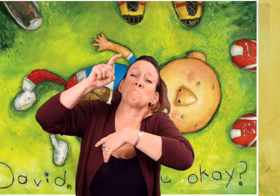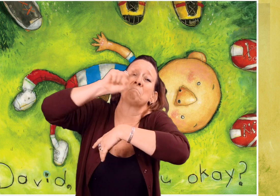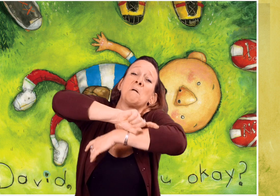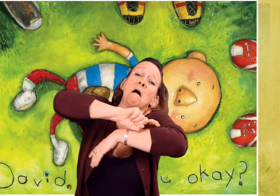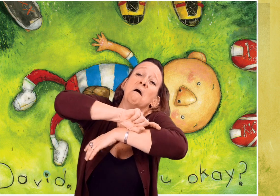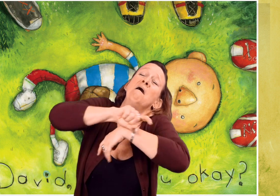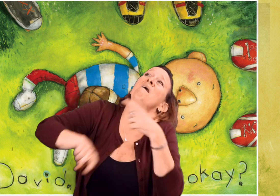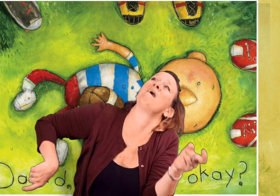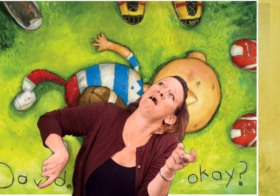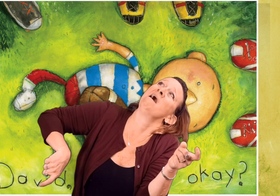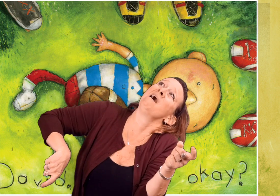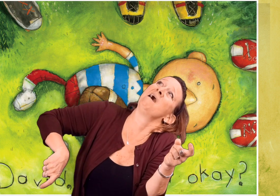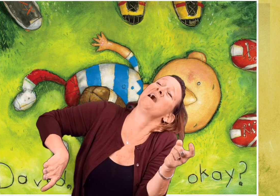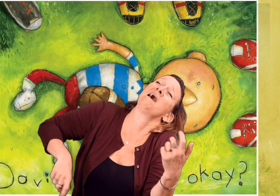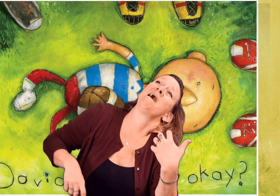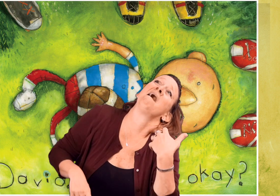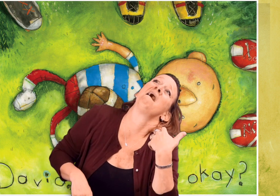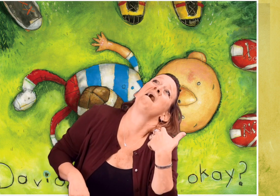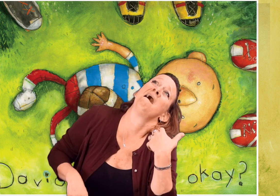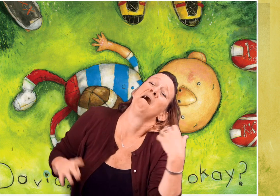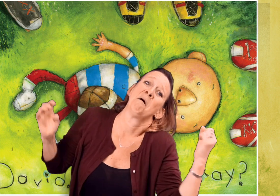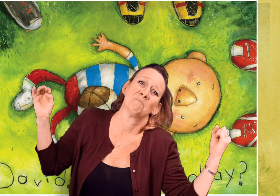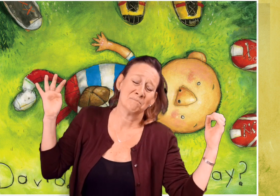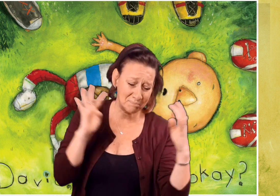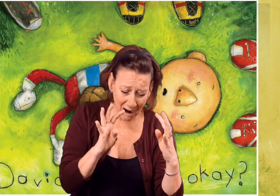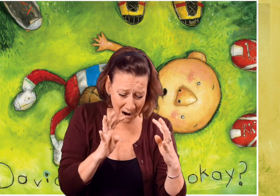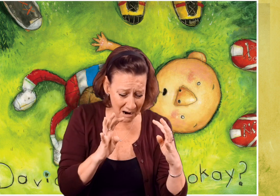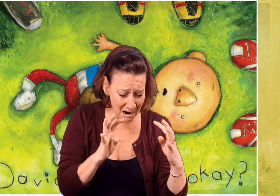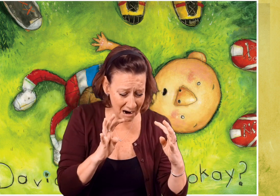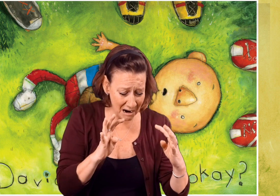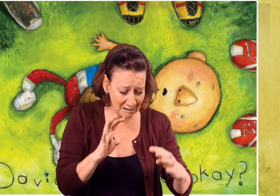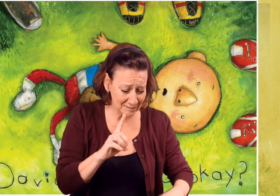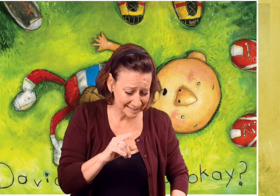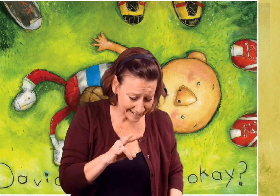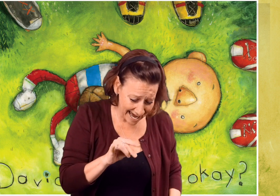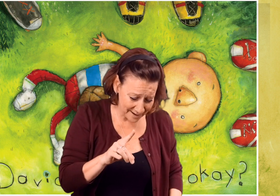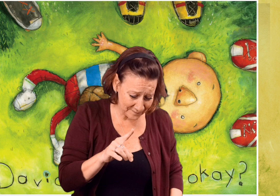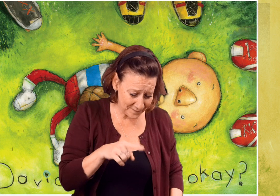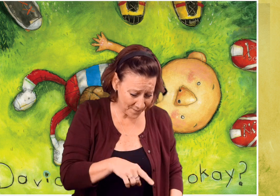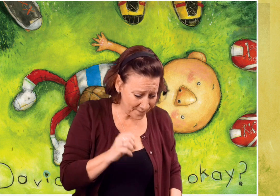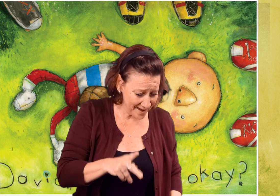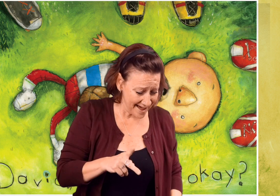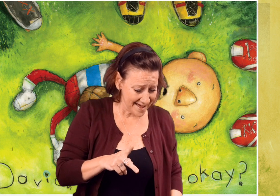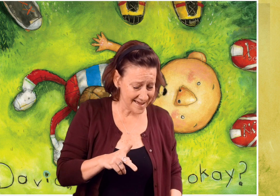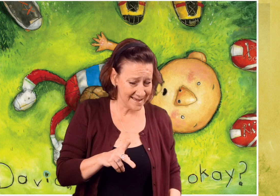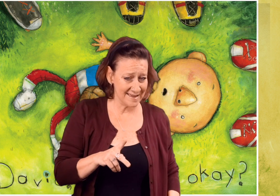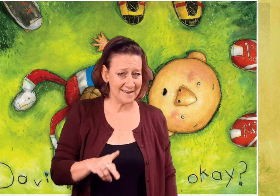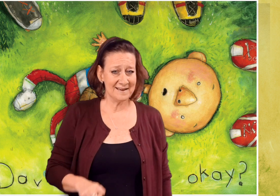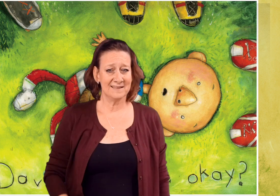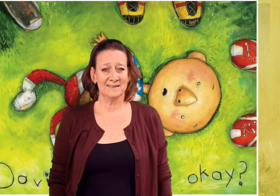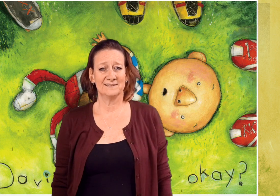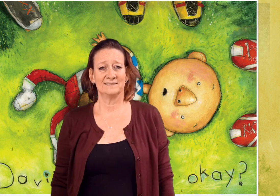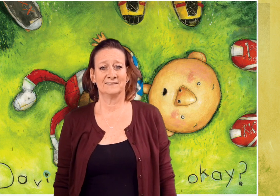Mid-air, David caught the football and fell on his back. Everyone rushes over. David, are you okay?